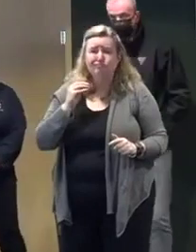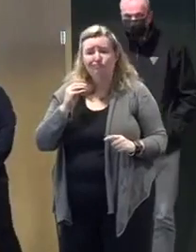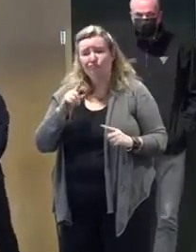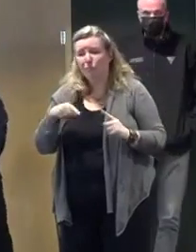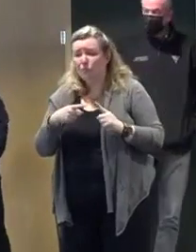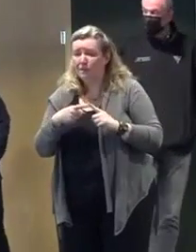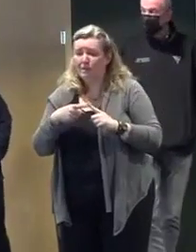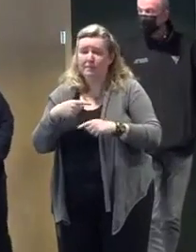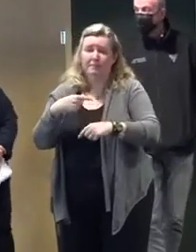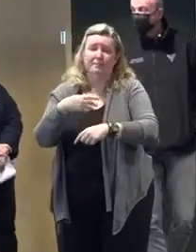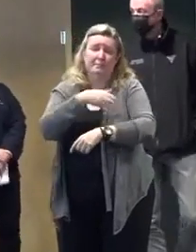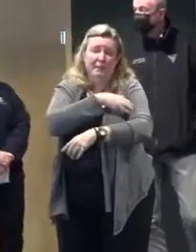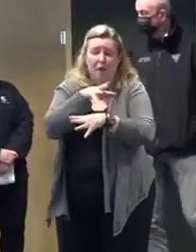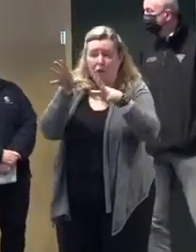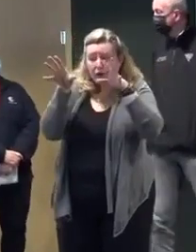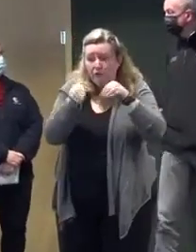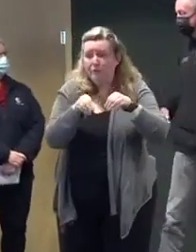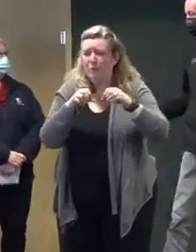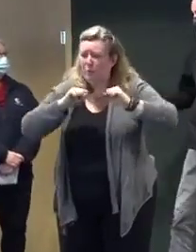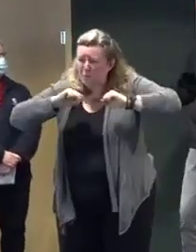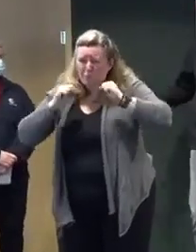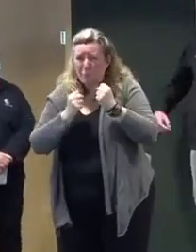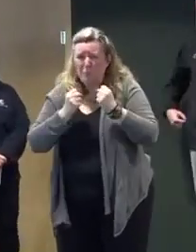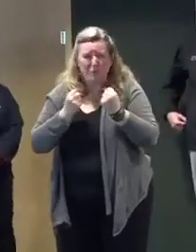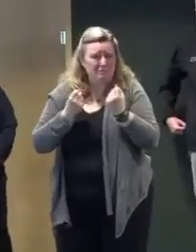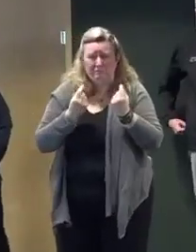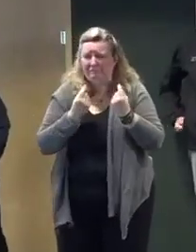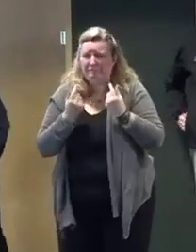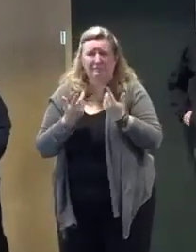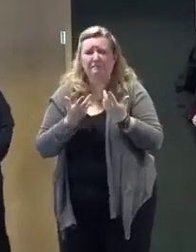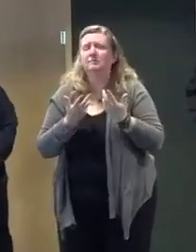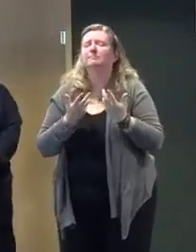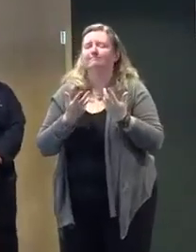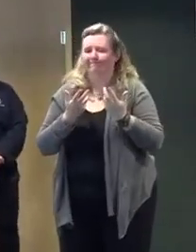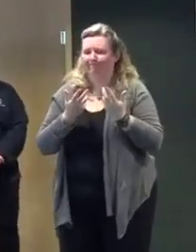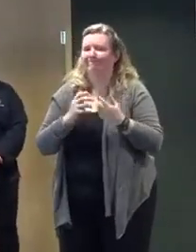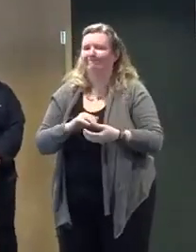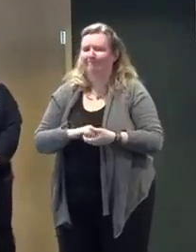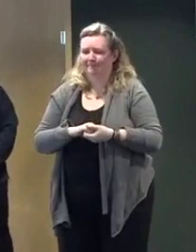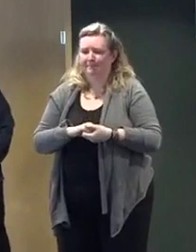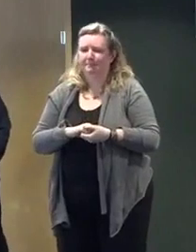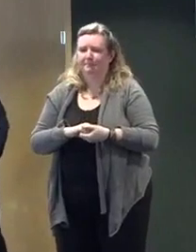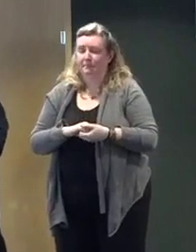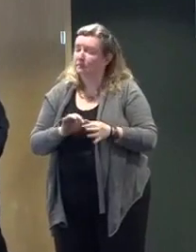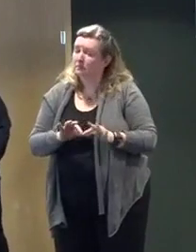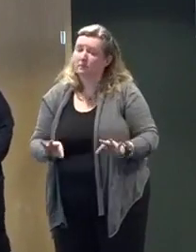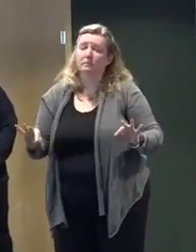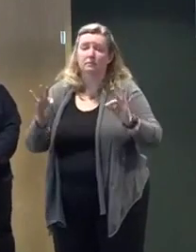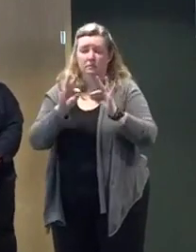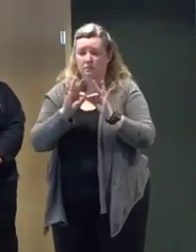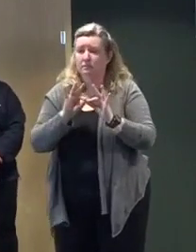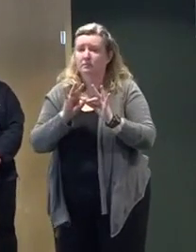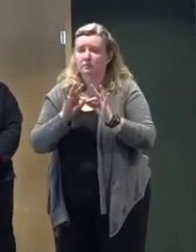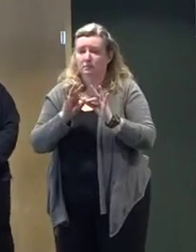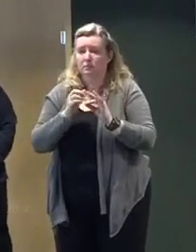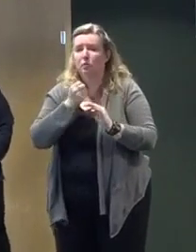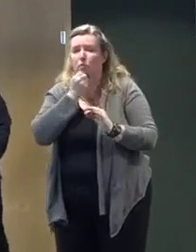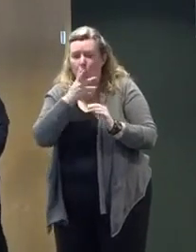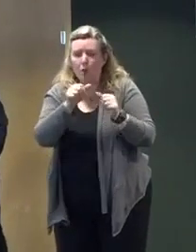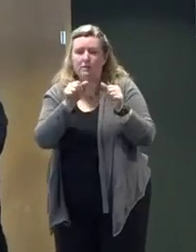lost heat. But it's important, as the Colonel indicated, there are warming centers to help.